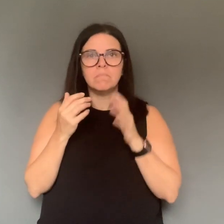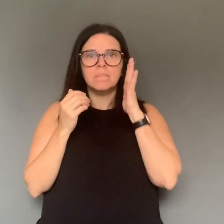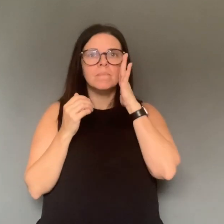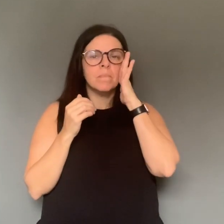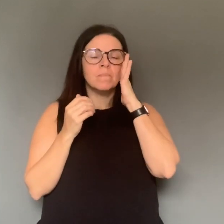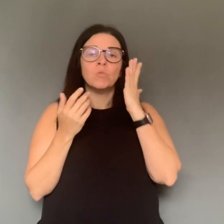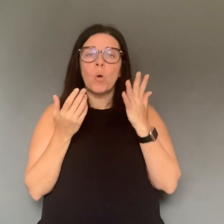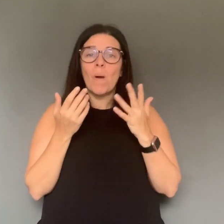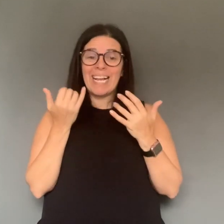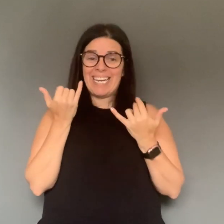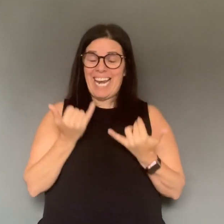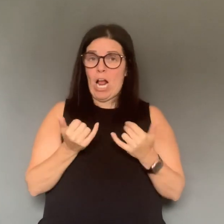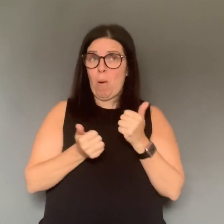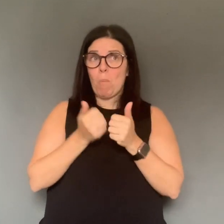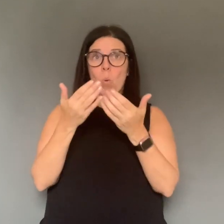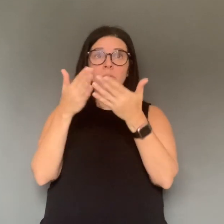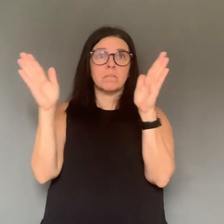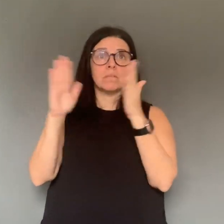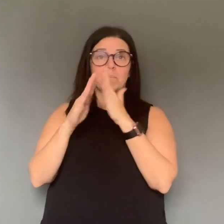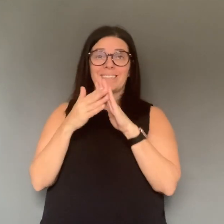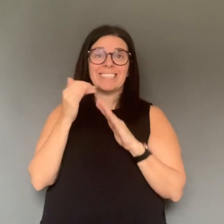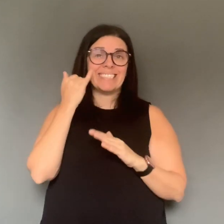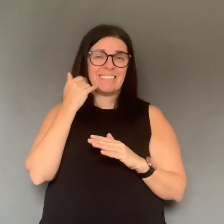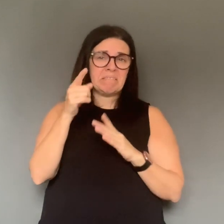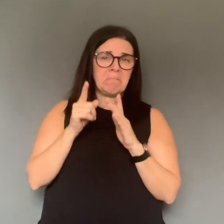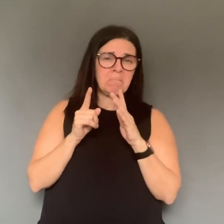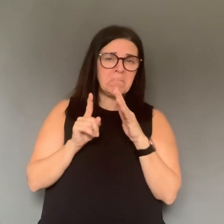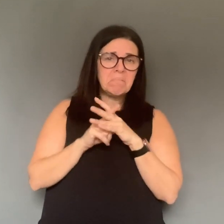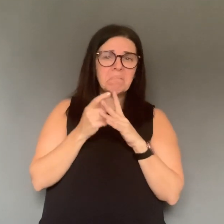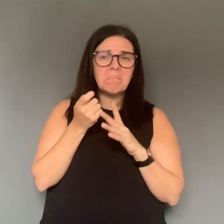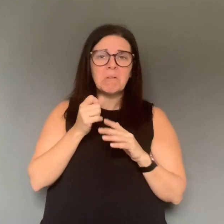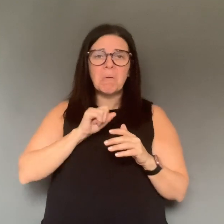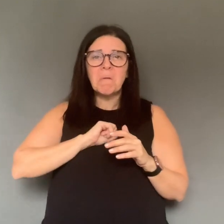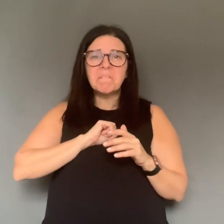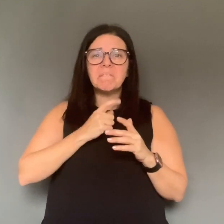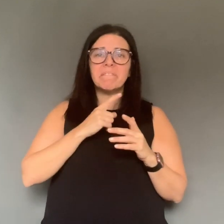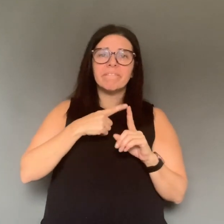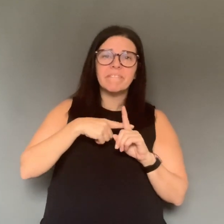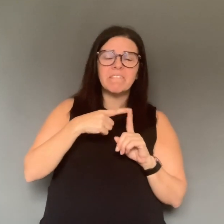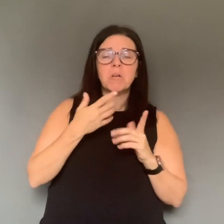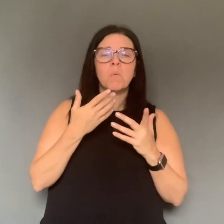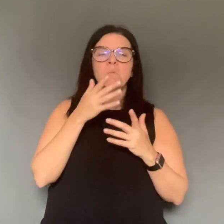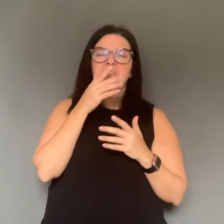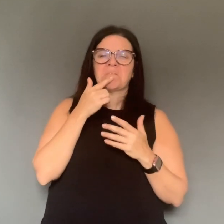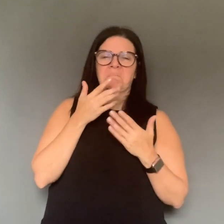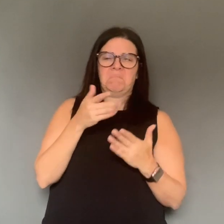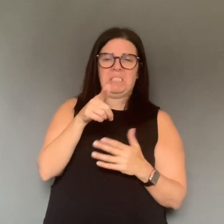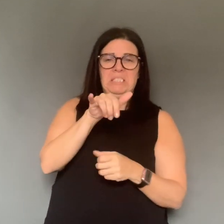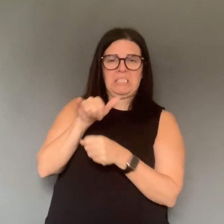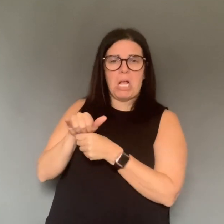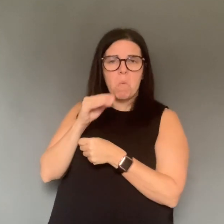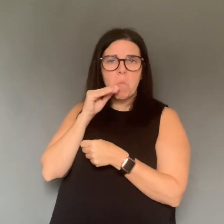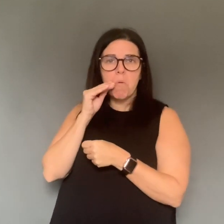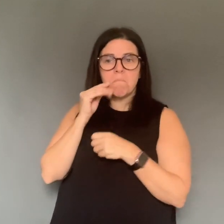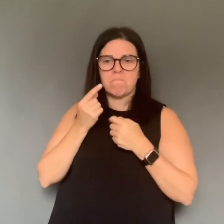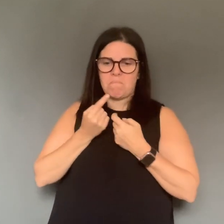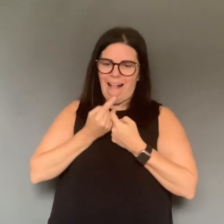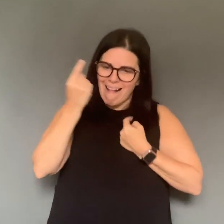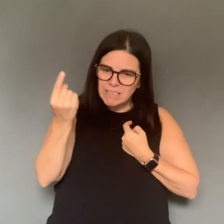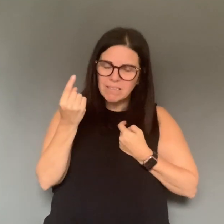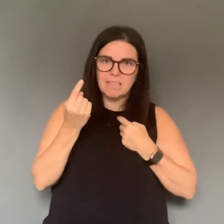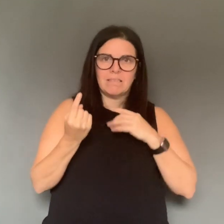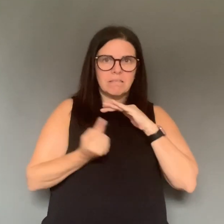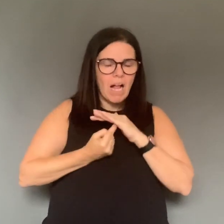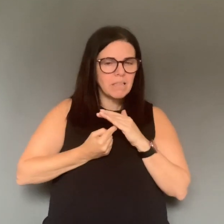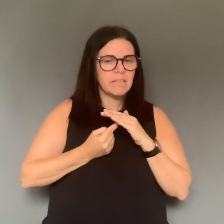now it's out here, you may be asked to say, hey, just go home, monitor your symptoms, stay home, self-isolate, do not go outside,